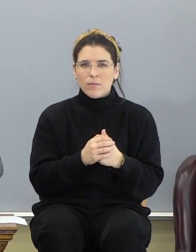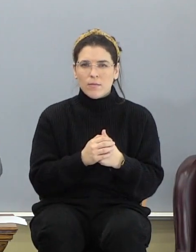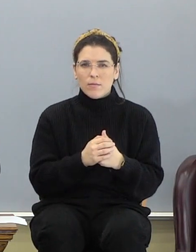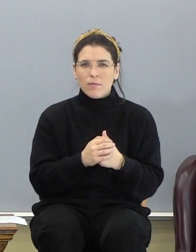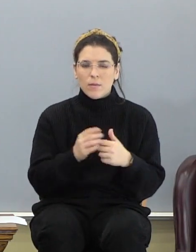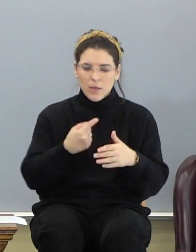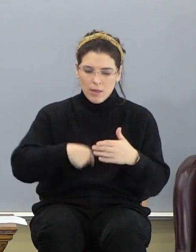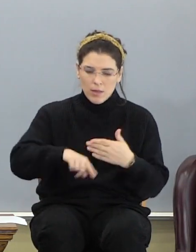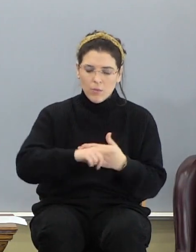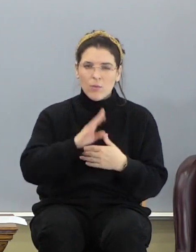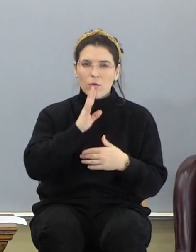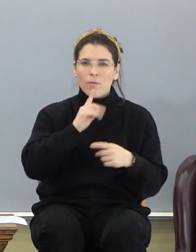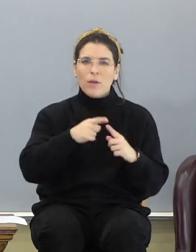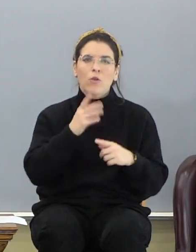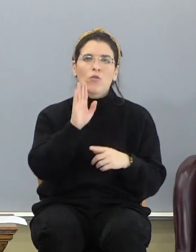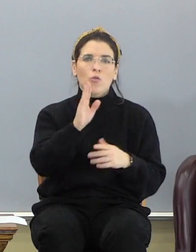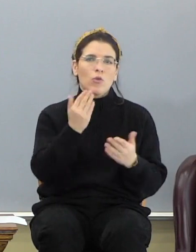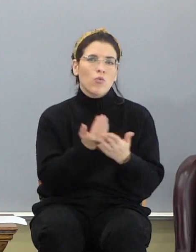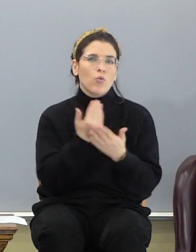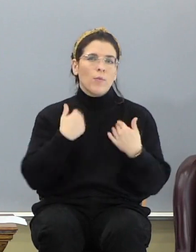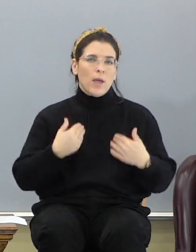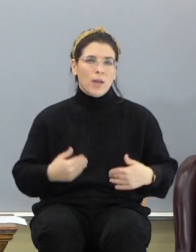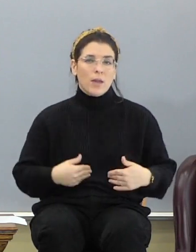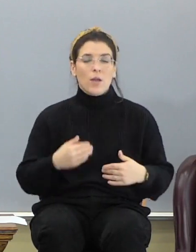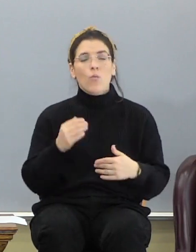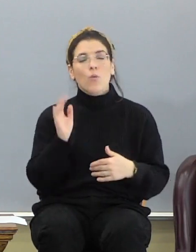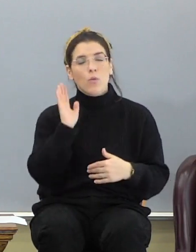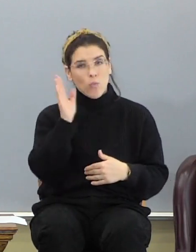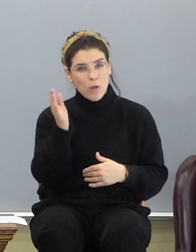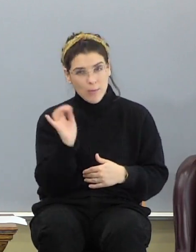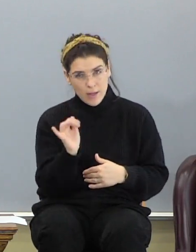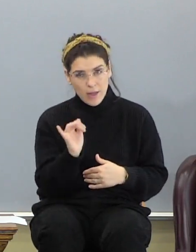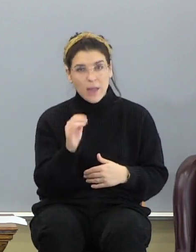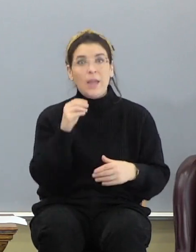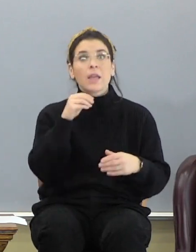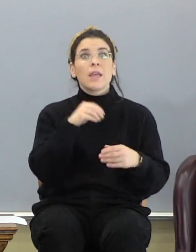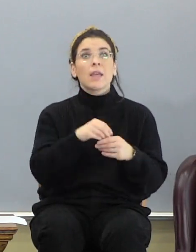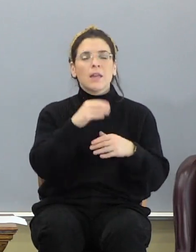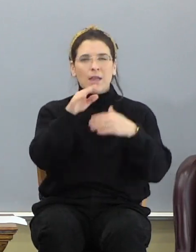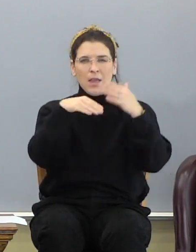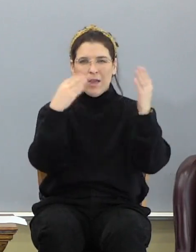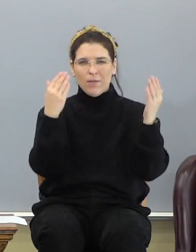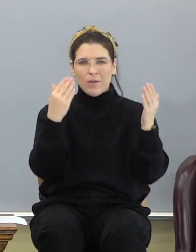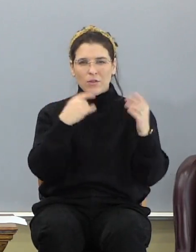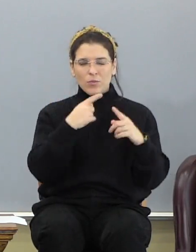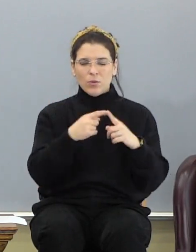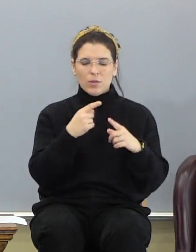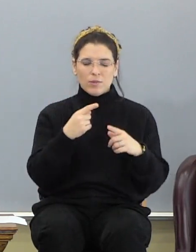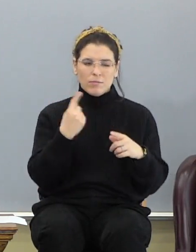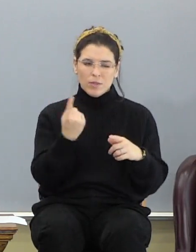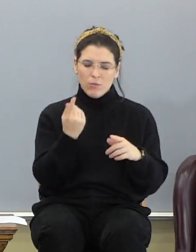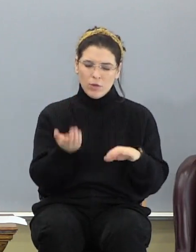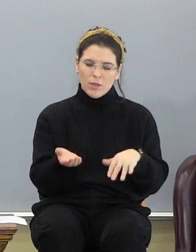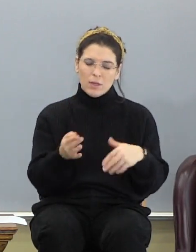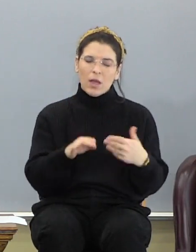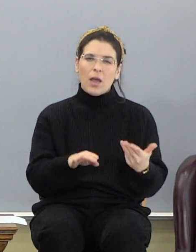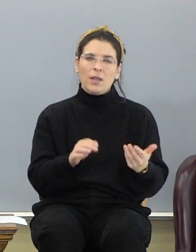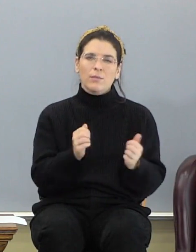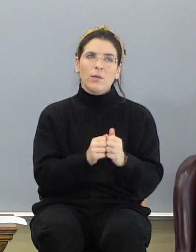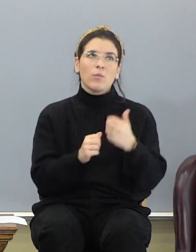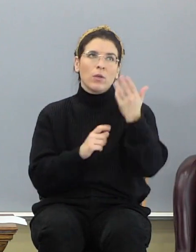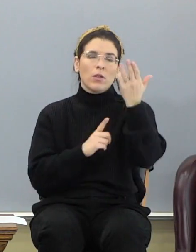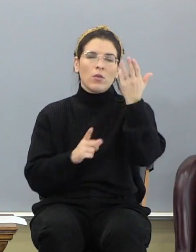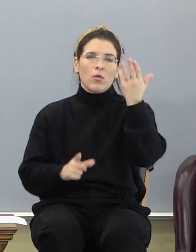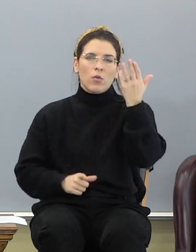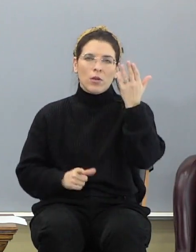Next week, we're going to talk about your new body, what it's going to be like in heaven. So when someone goes to be with the Lord, and